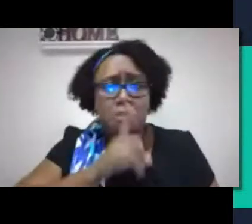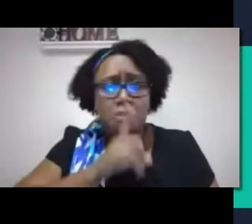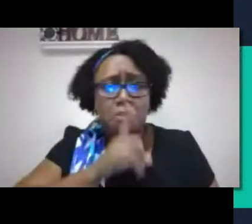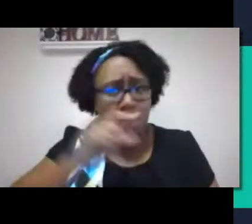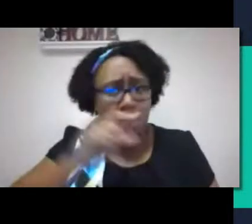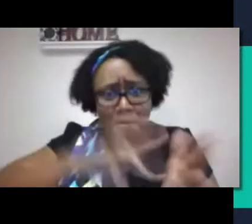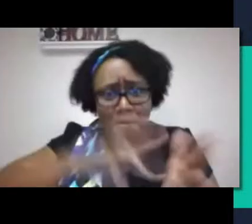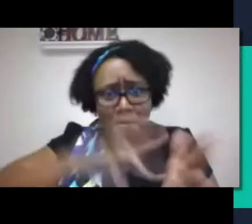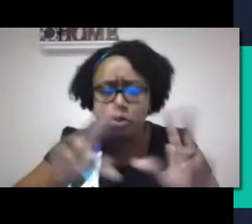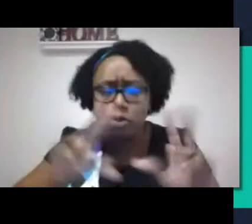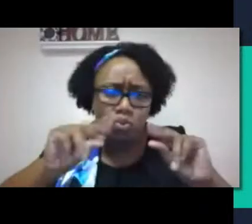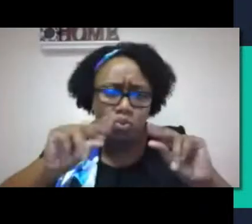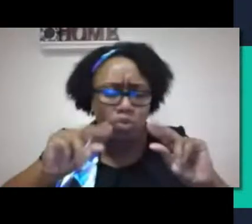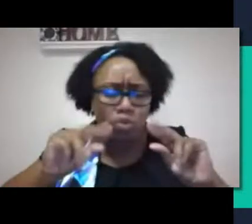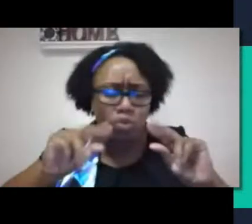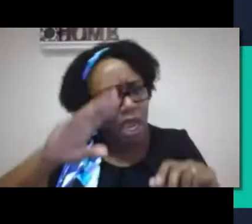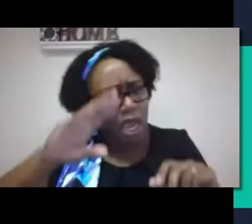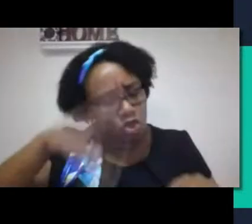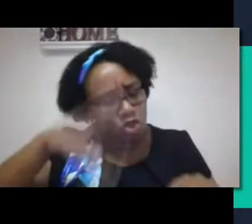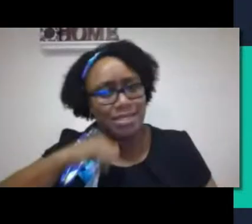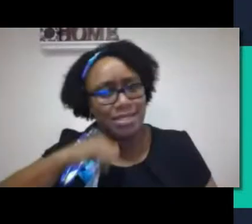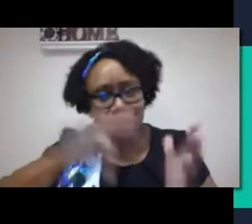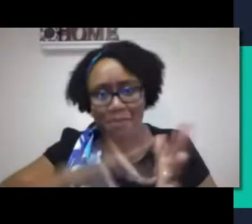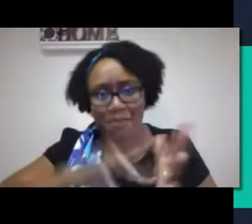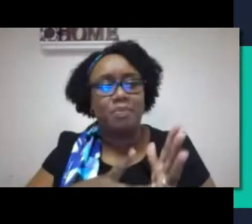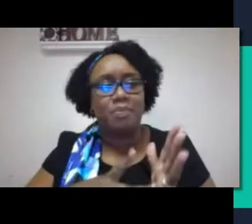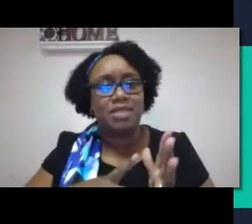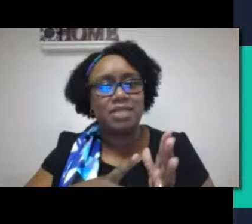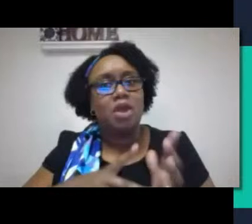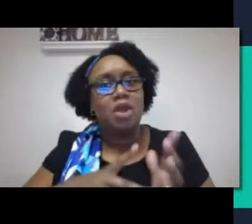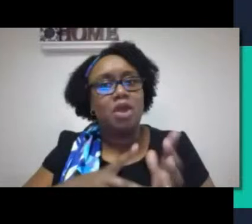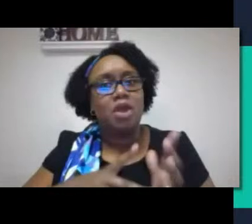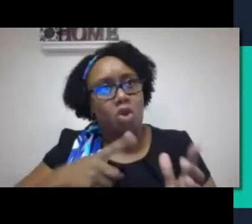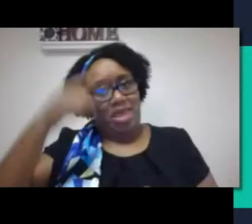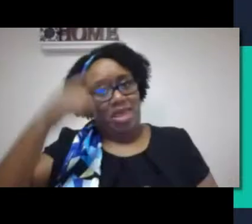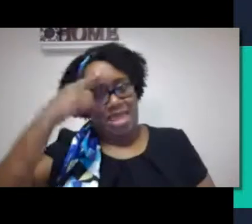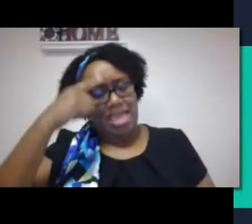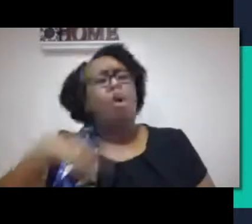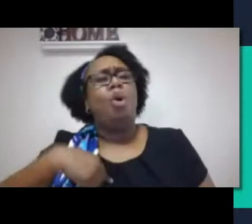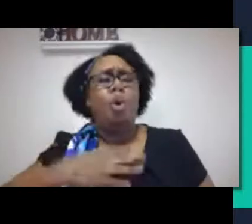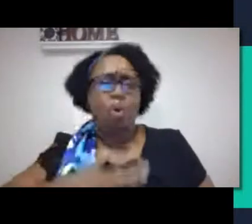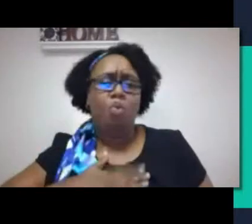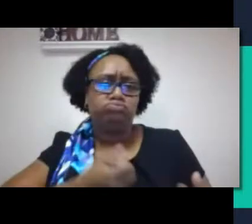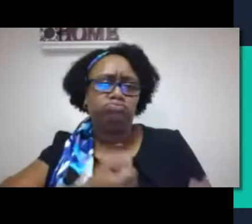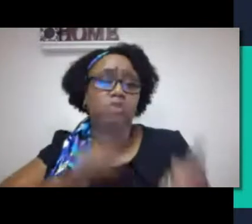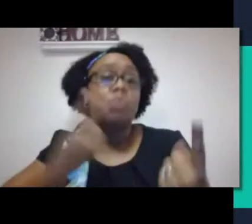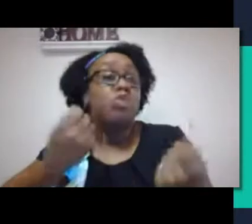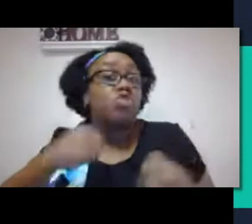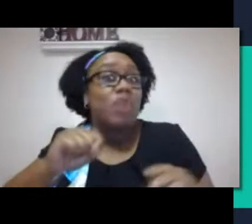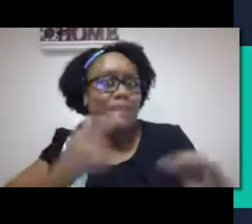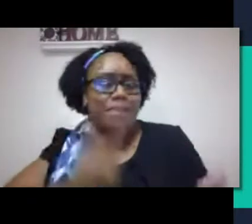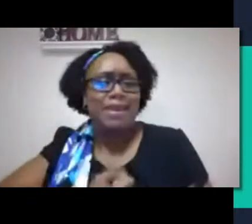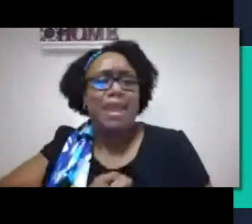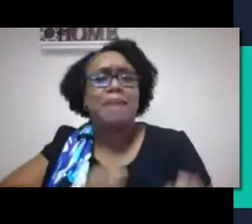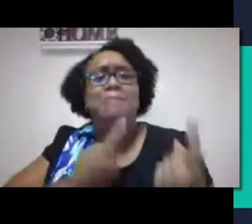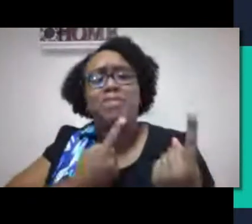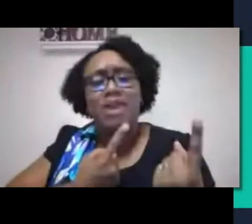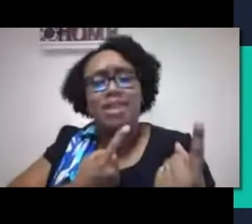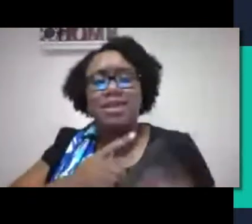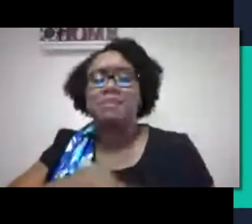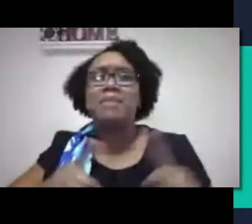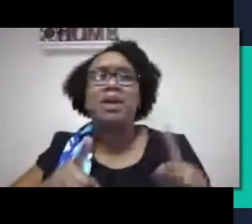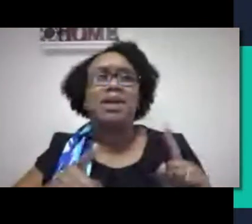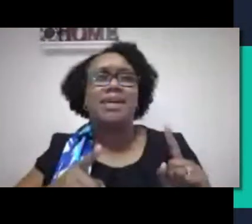parents in terms of the deafness that their child has. And that's not what we want to do. I'm not saying it's